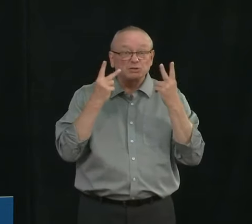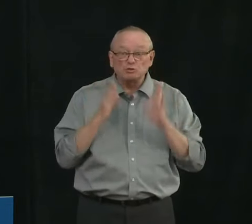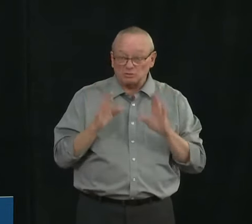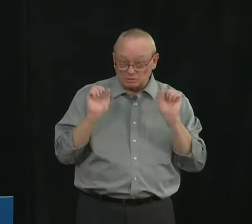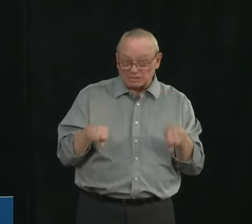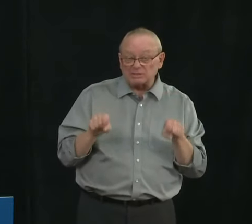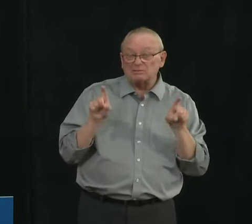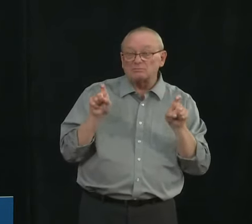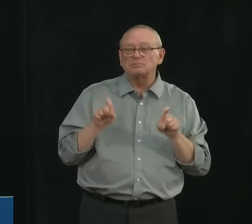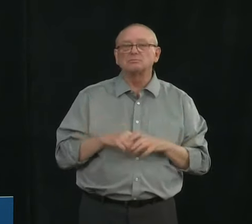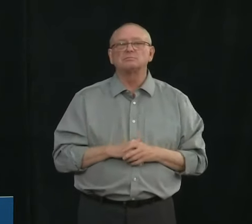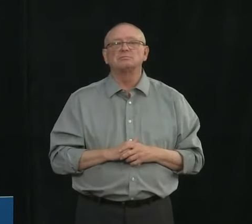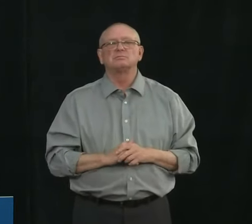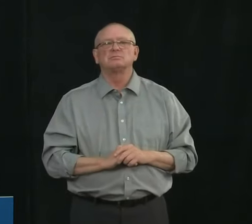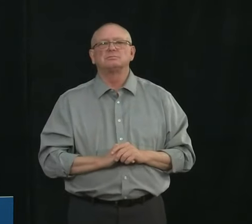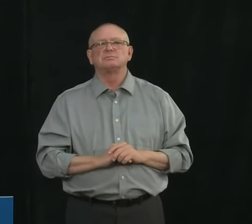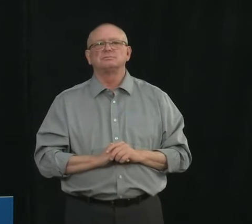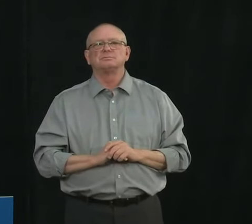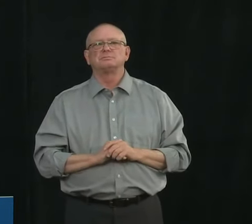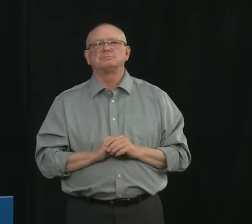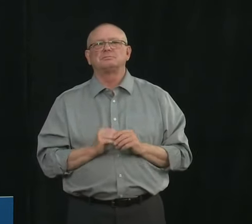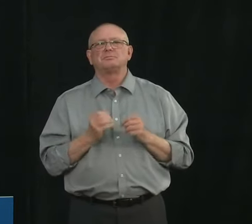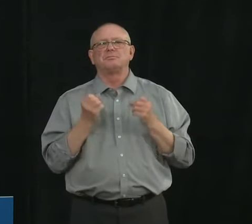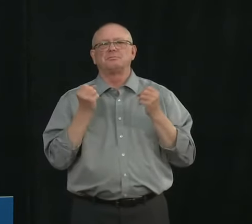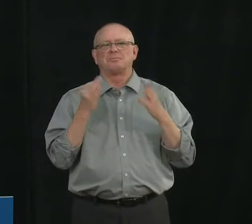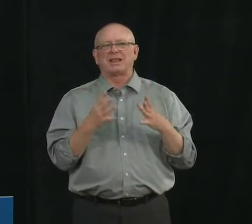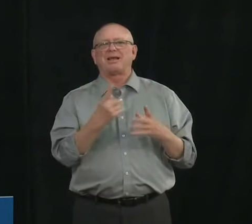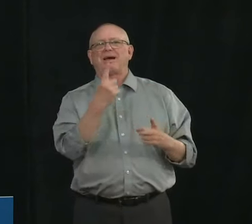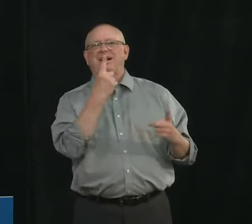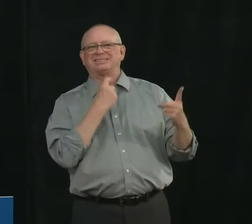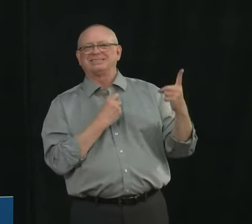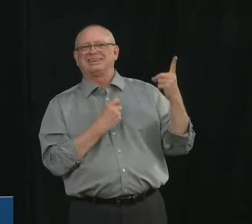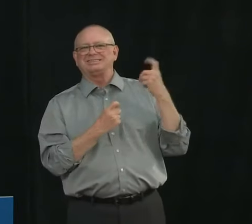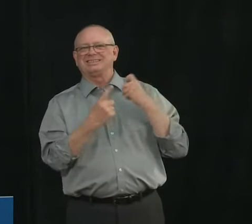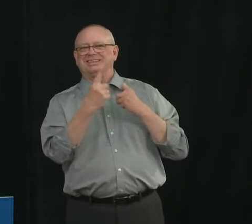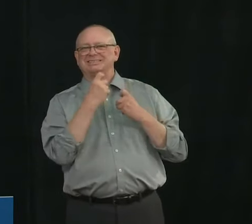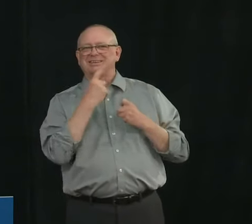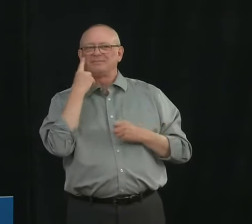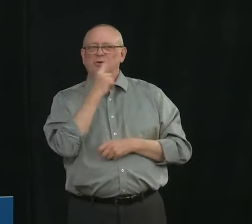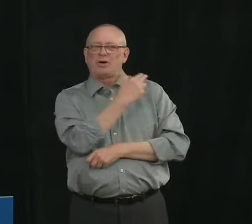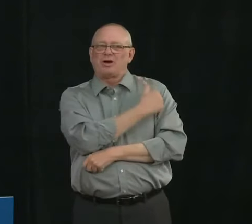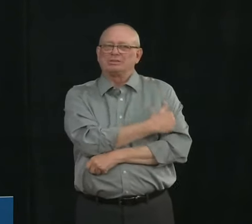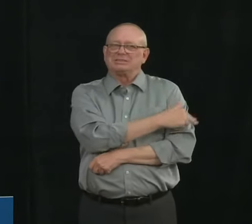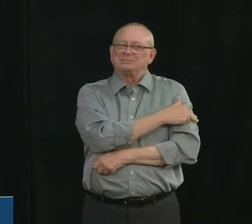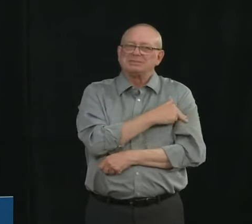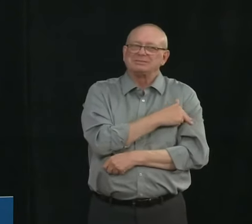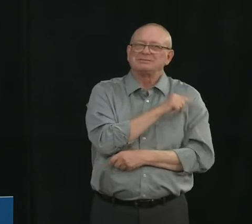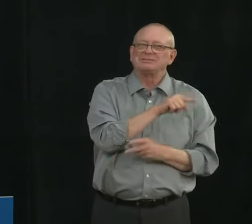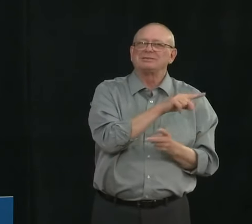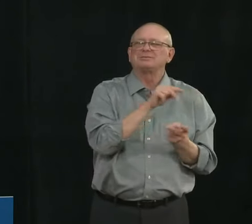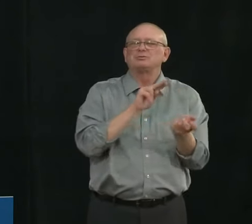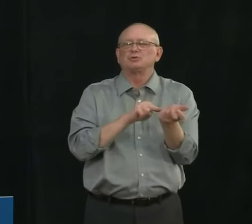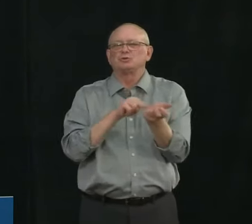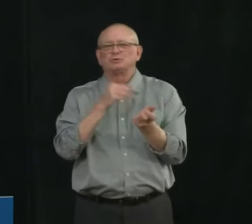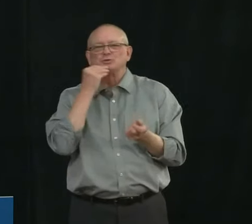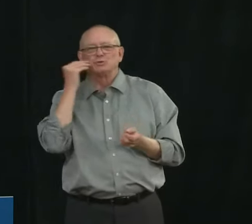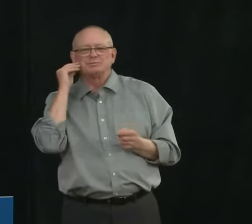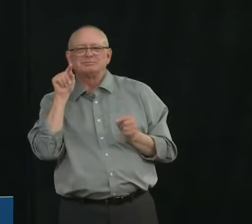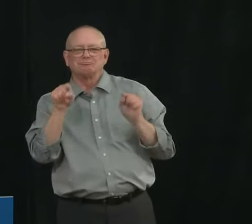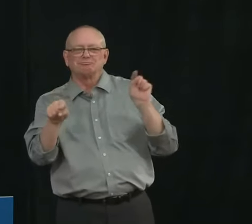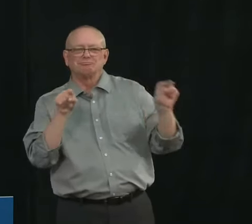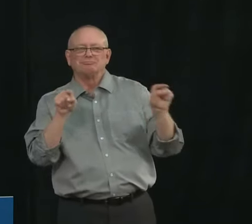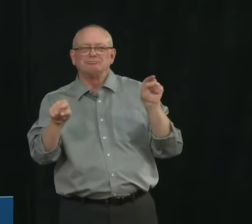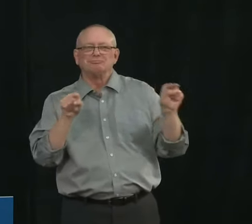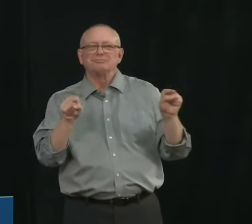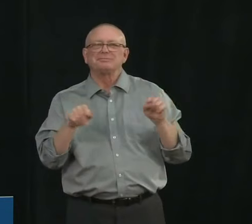questions about visitors both to hospitals and visitors to continuing care and i absolutely recognize that not being